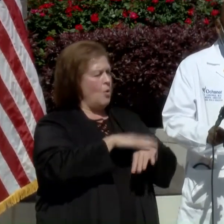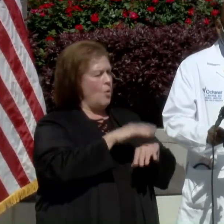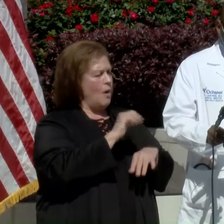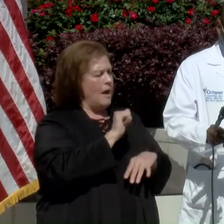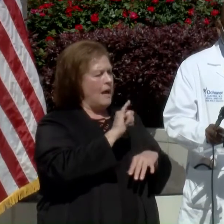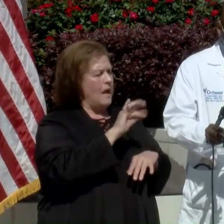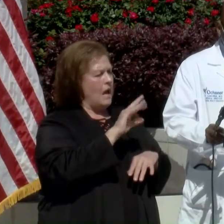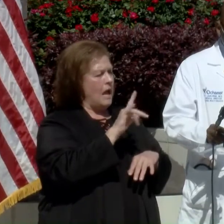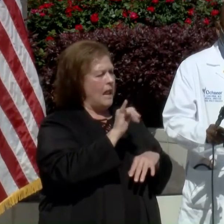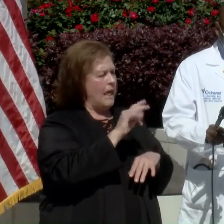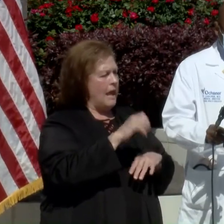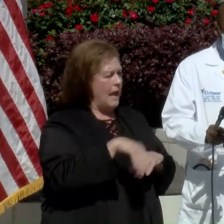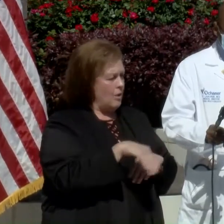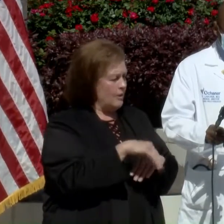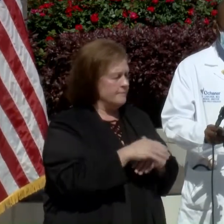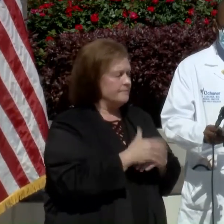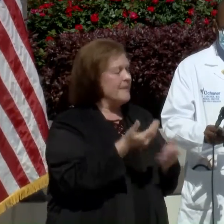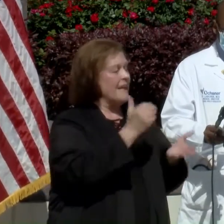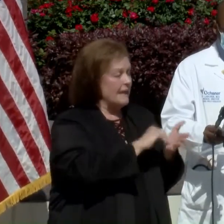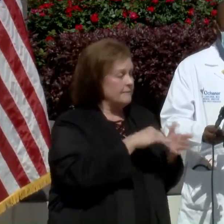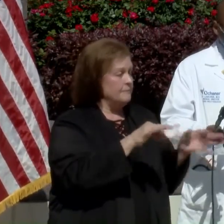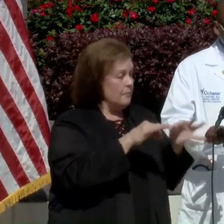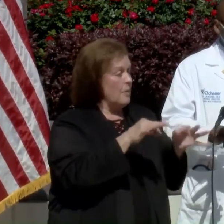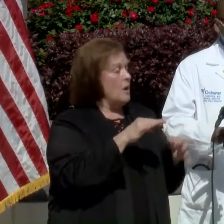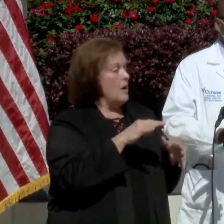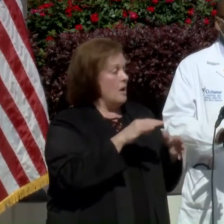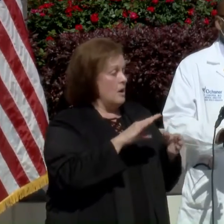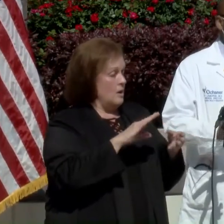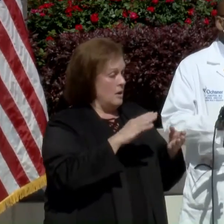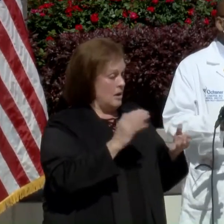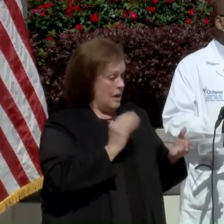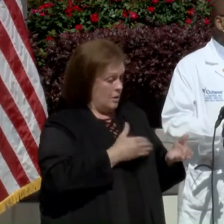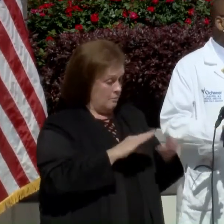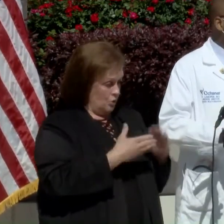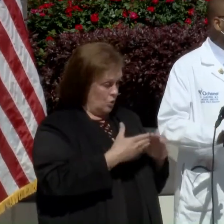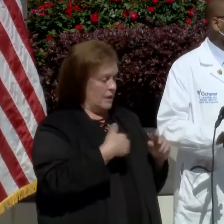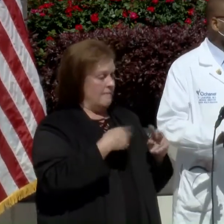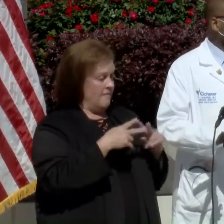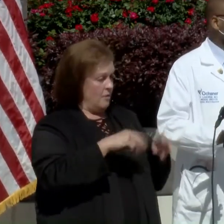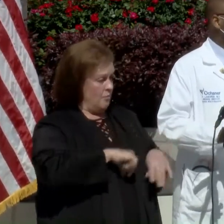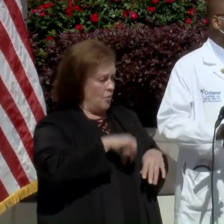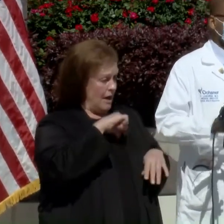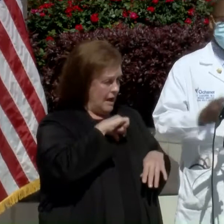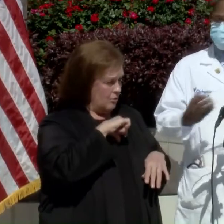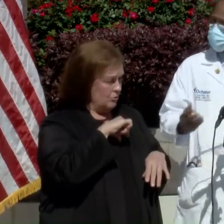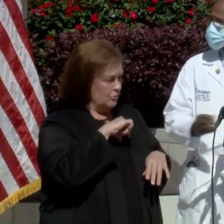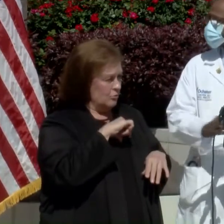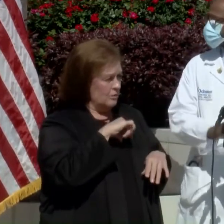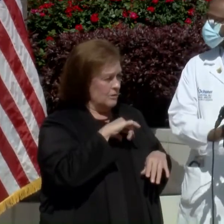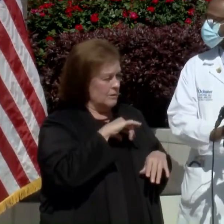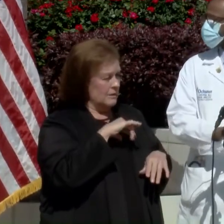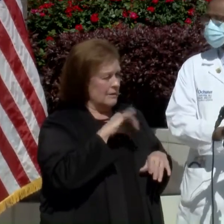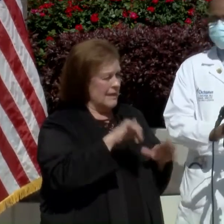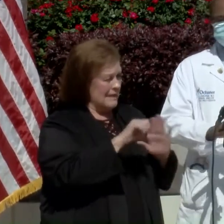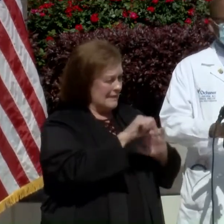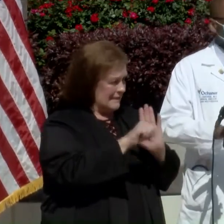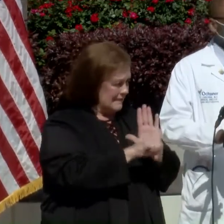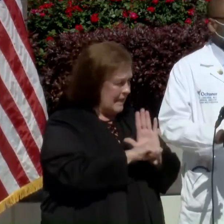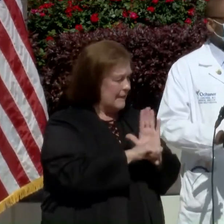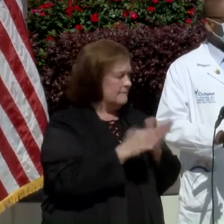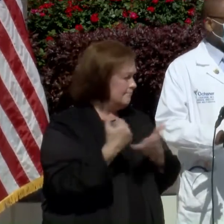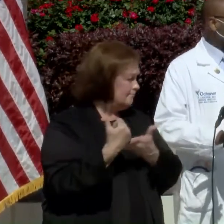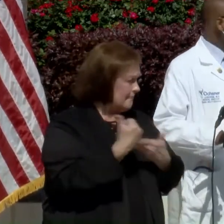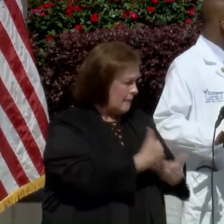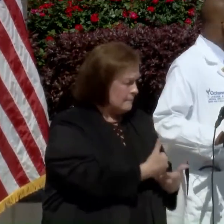Again, just to reiterate as a community, I am truly proud the way that the state has stepped